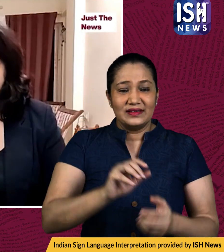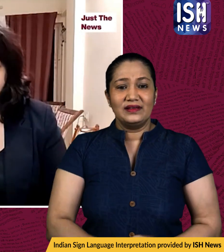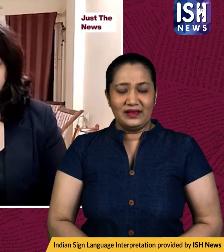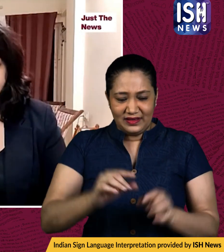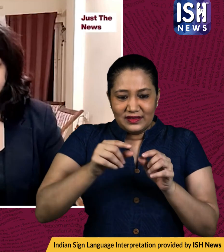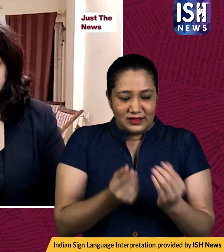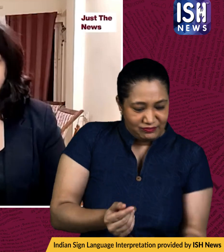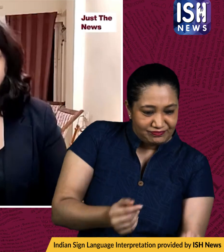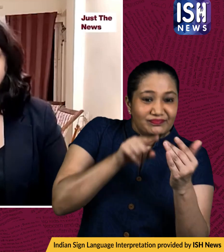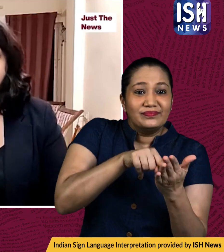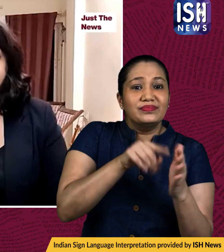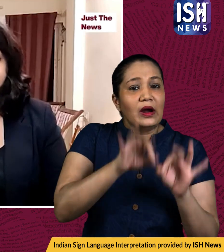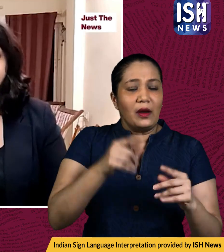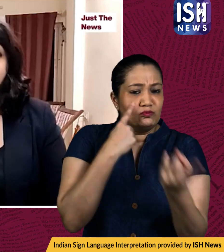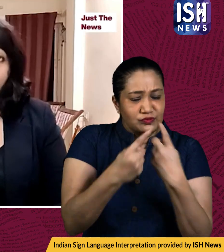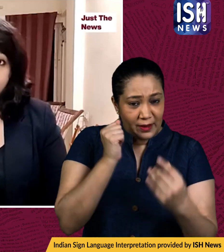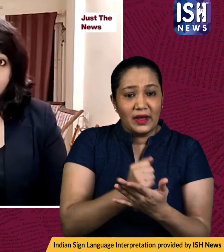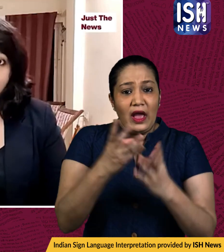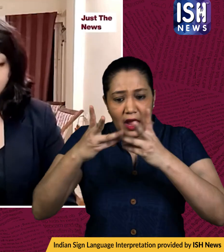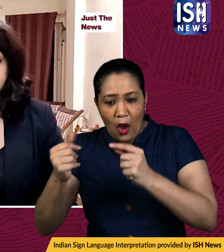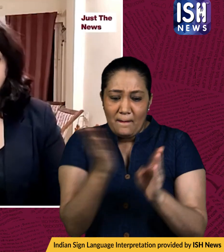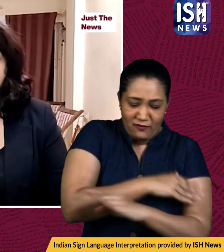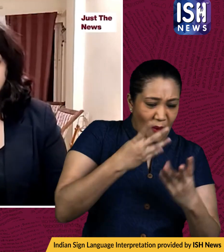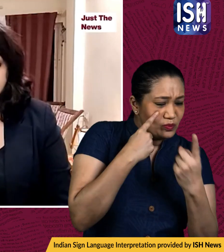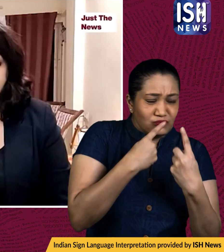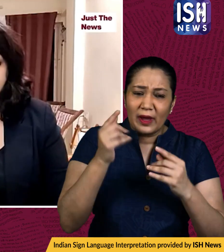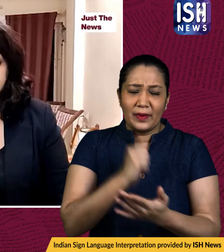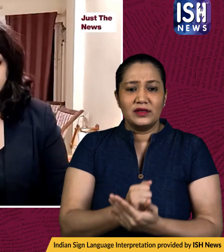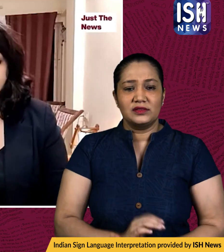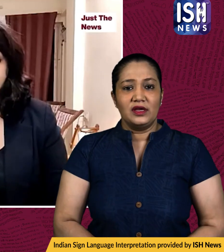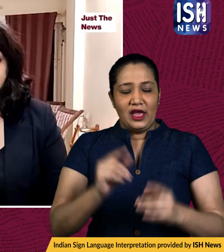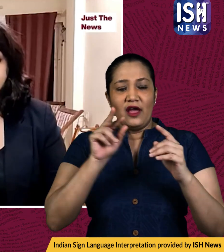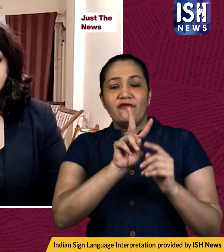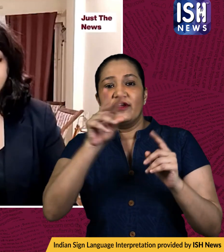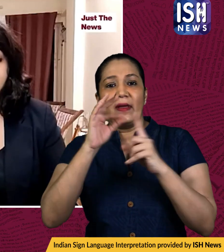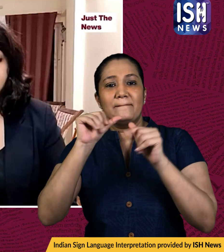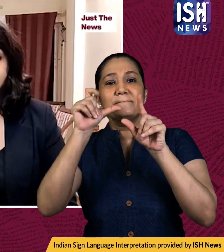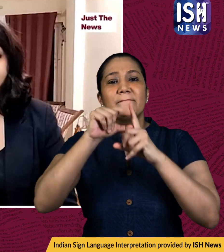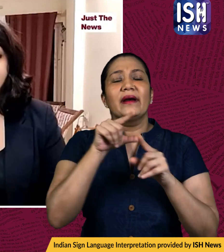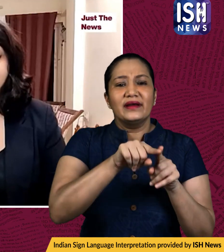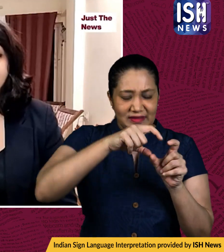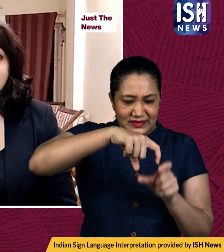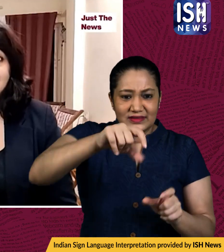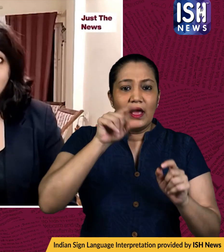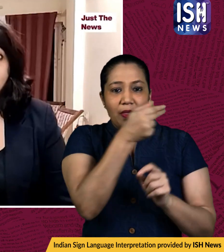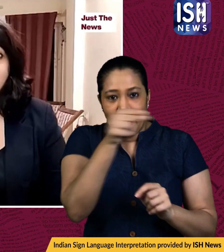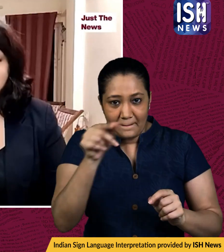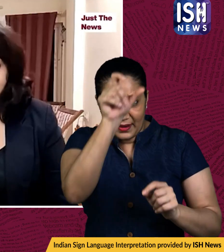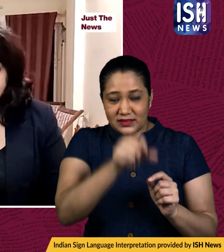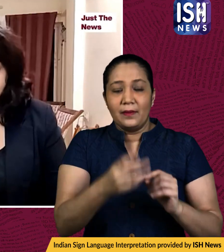electronic voting machine before the votes are counted now vvpat is a machine that prints a paper slip of the candidate's name serial